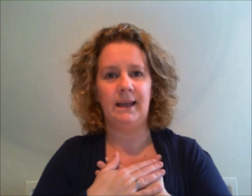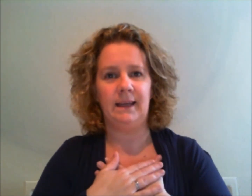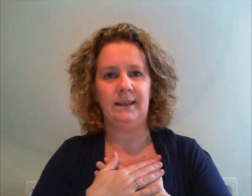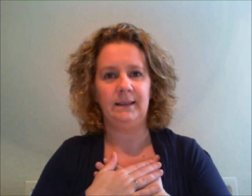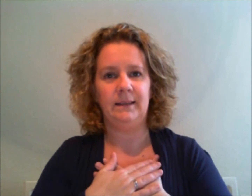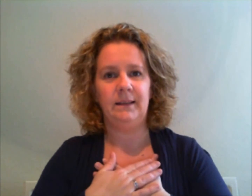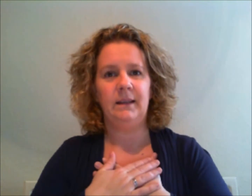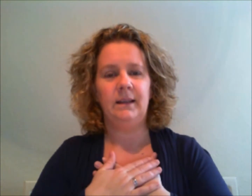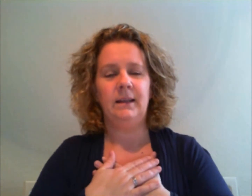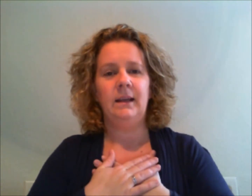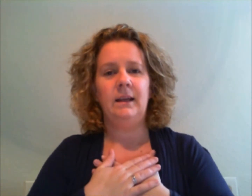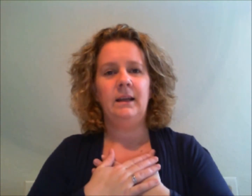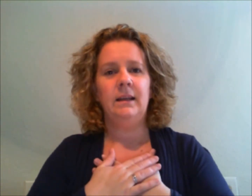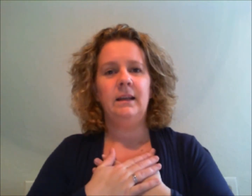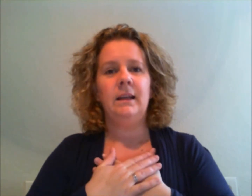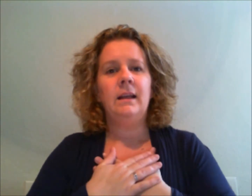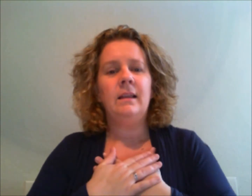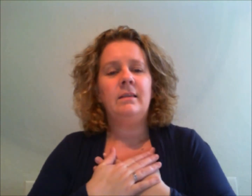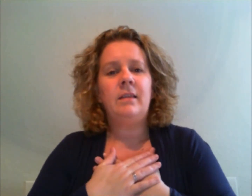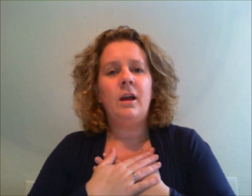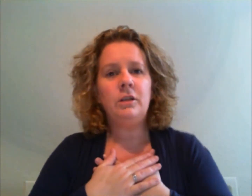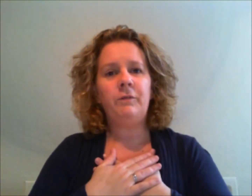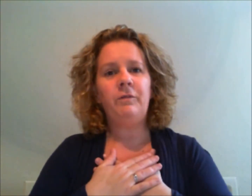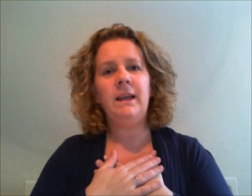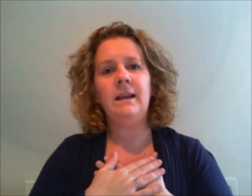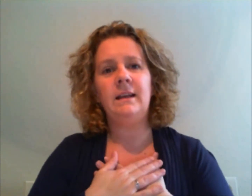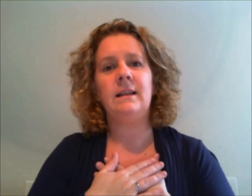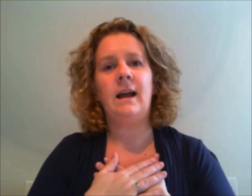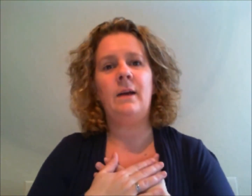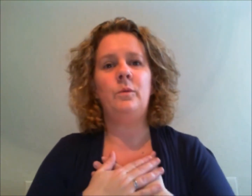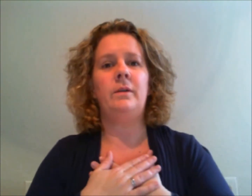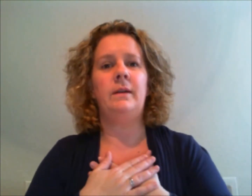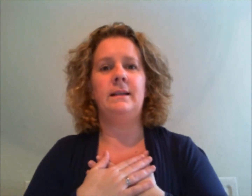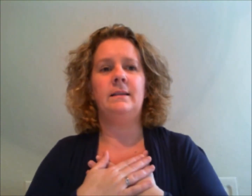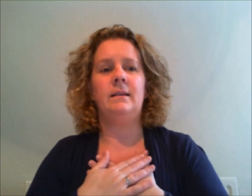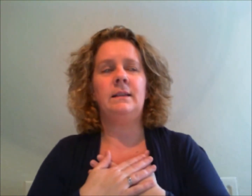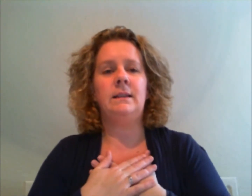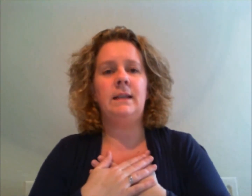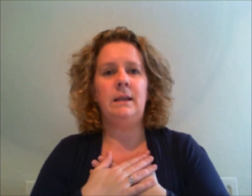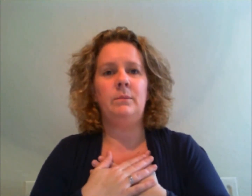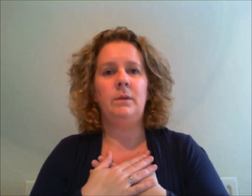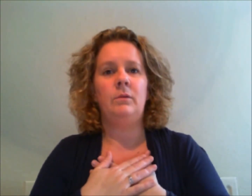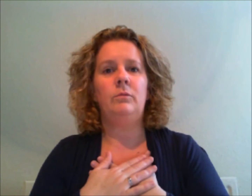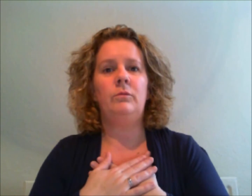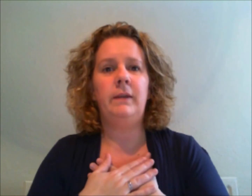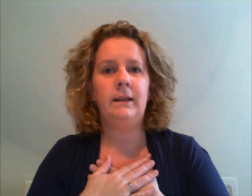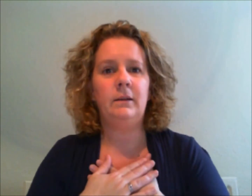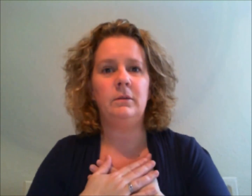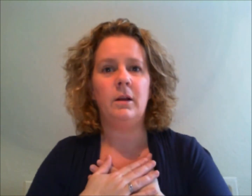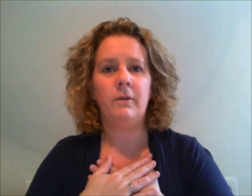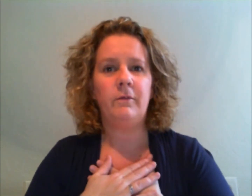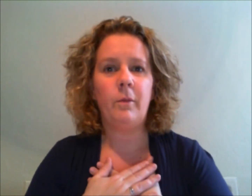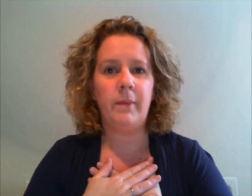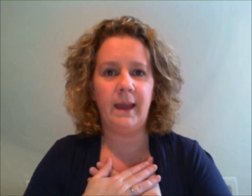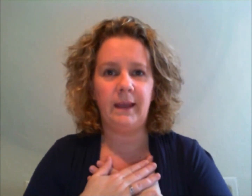those fears and worries seem real for me